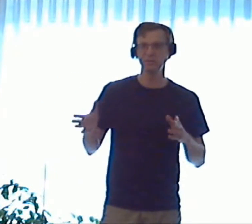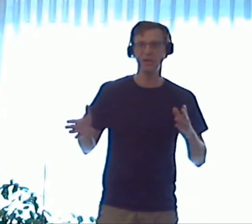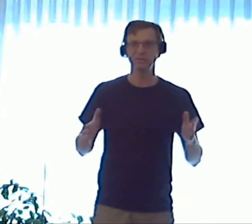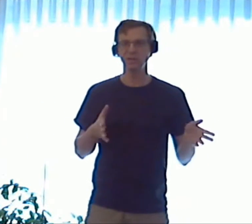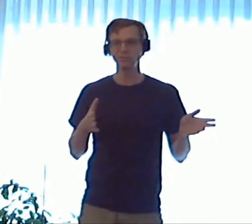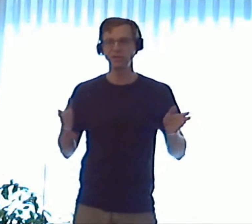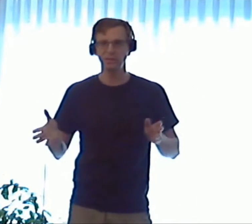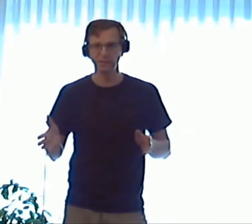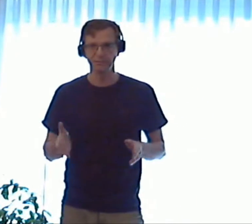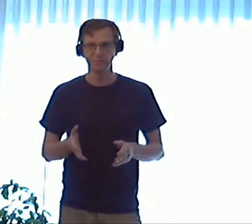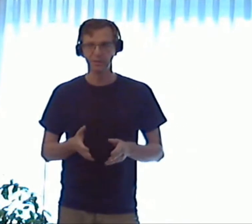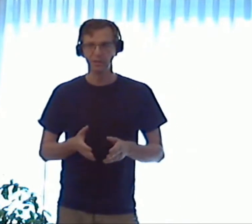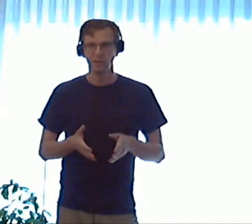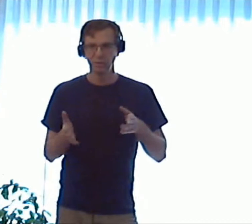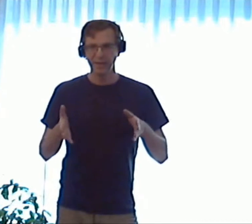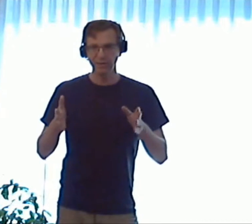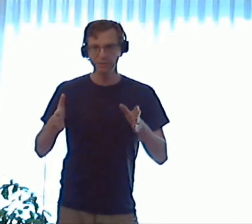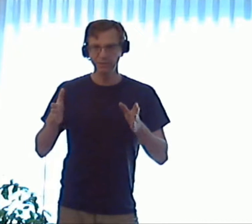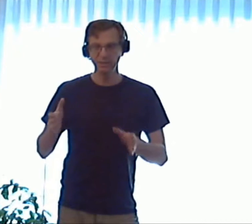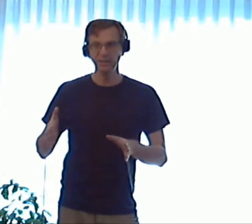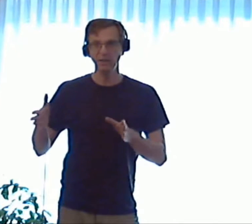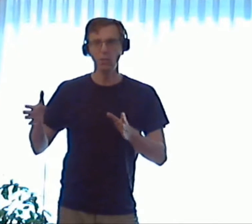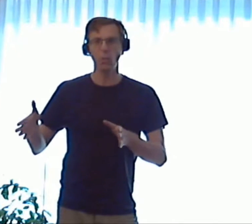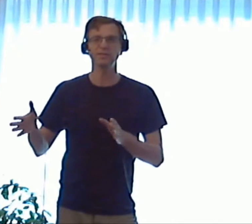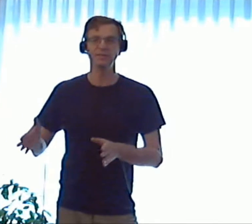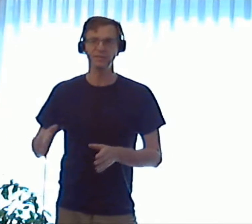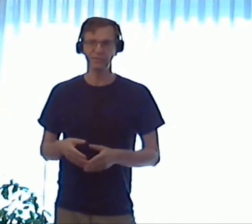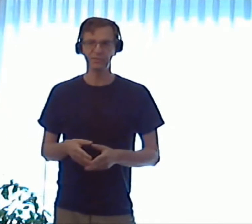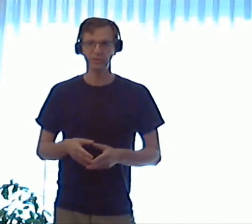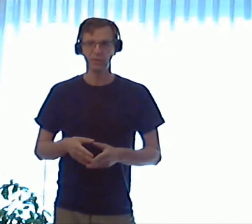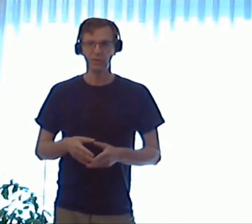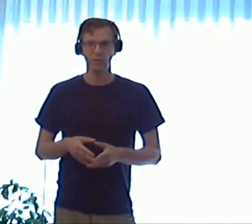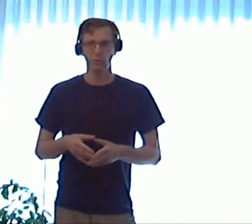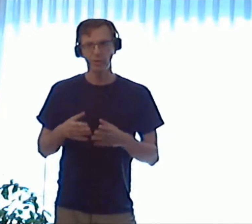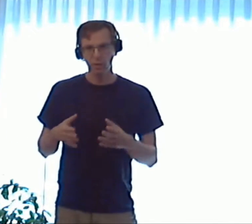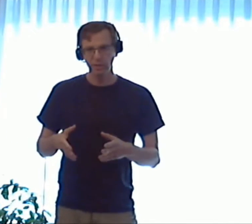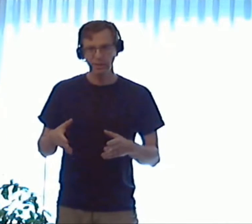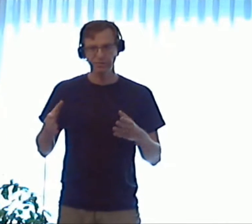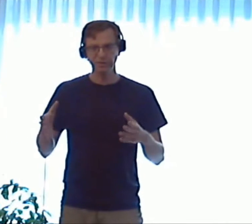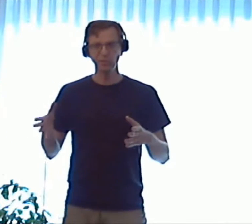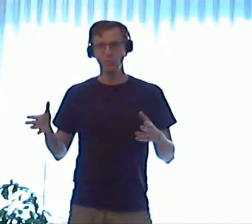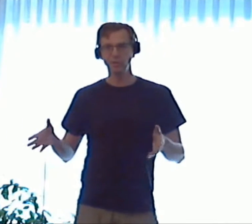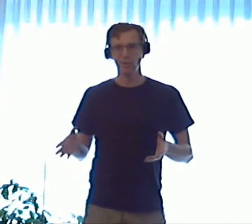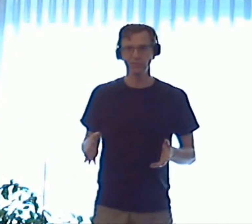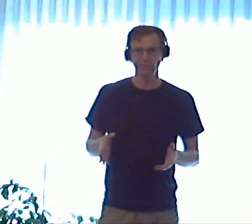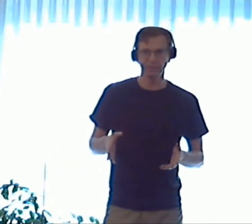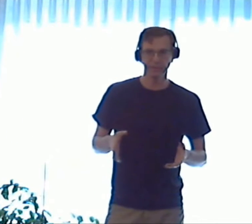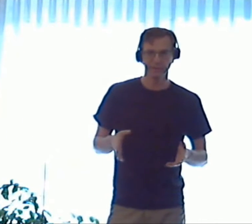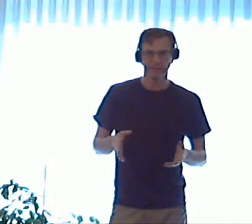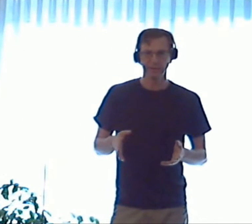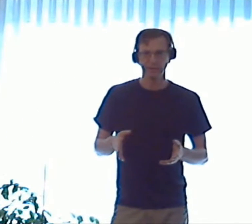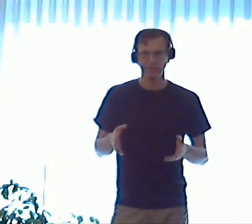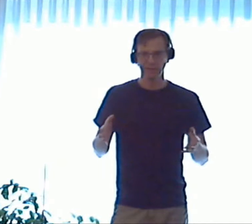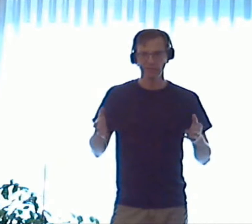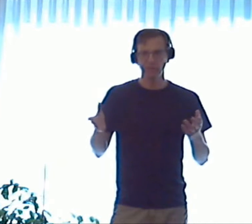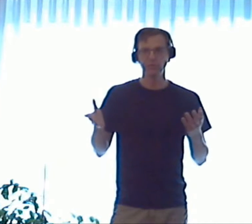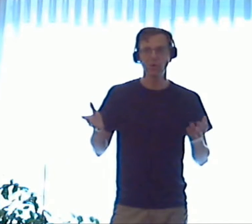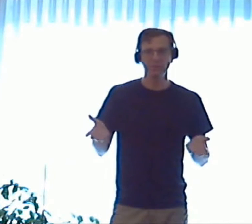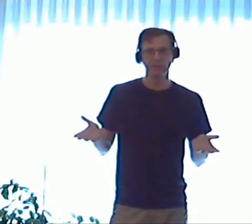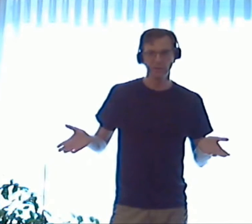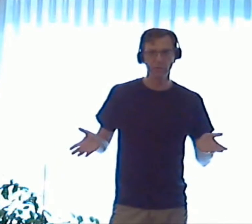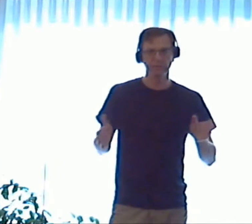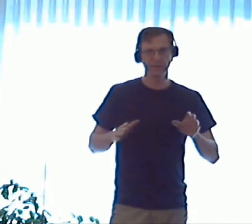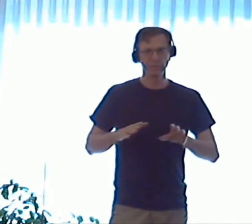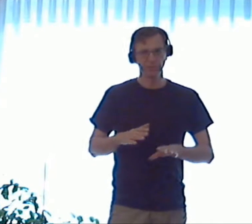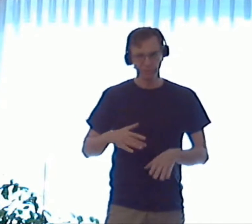cannot see ourselves clearly. We cannot see what is. We only see what we want to see. And that is also